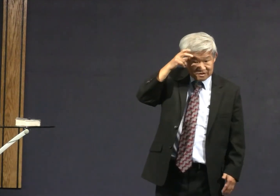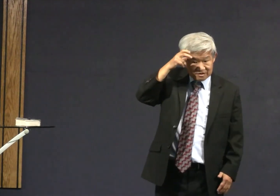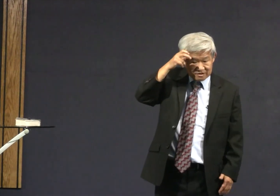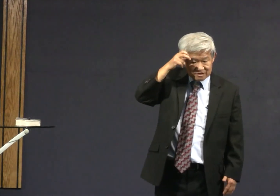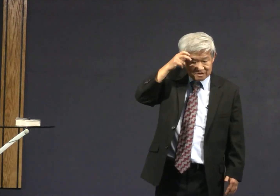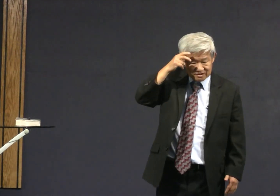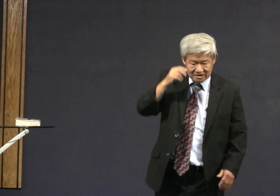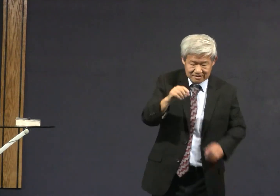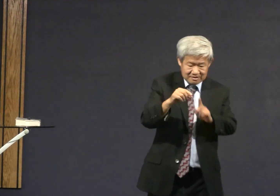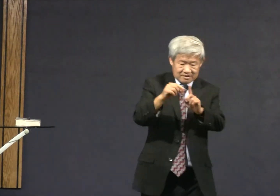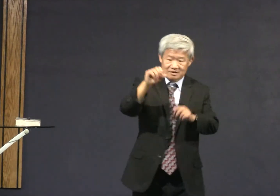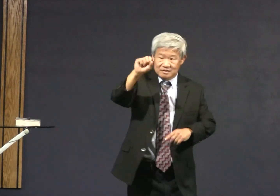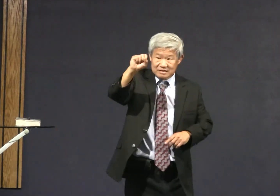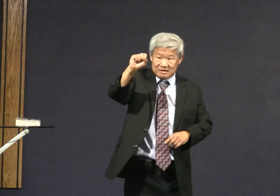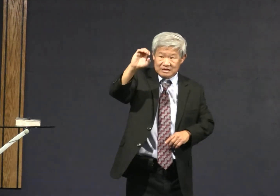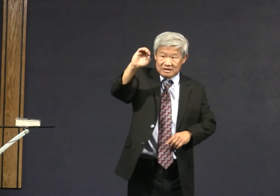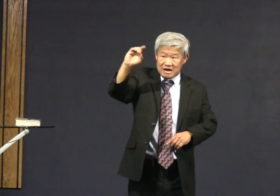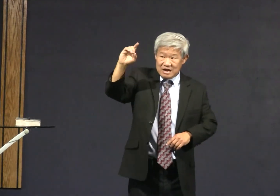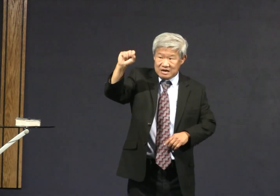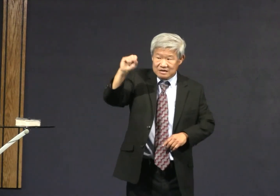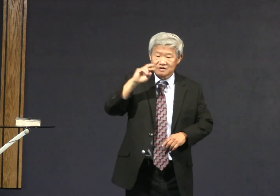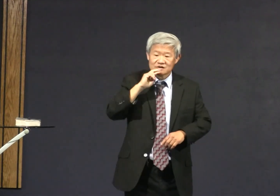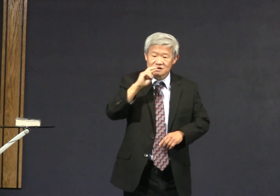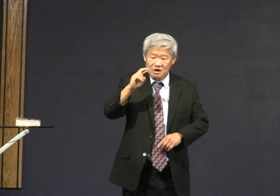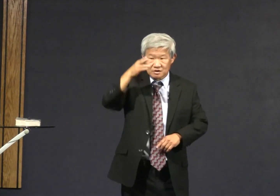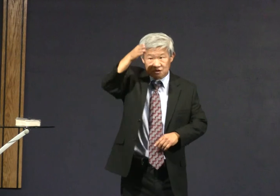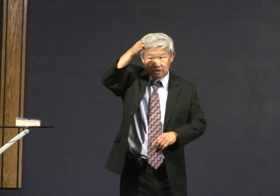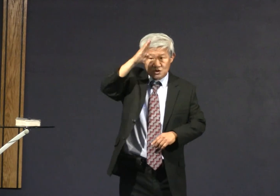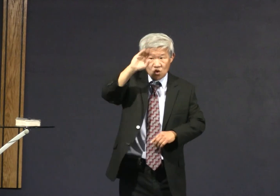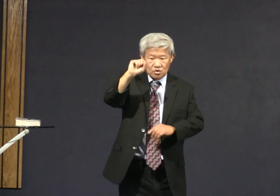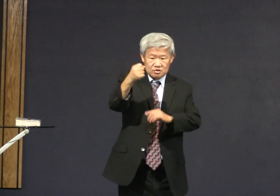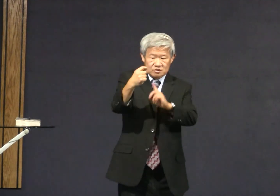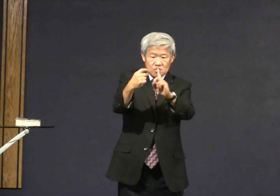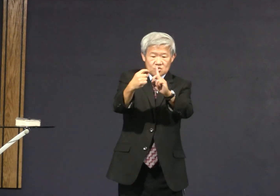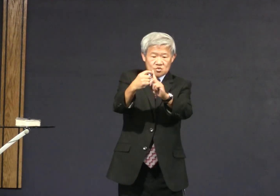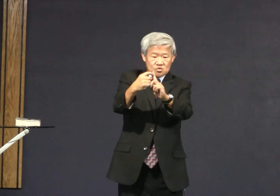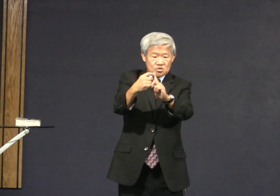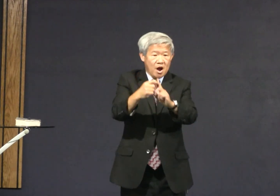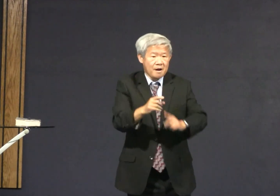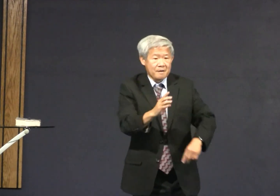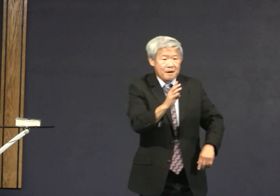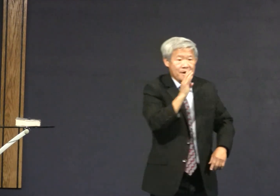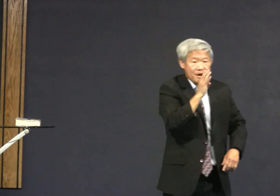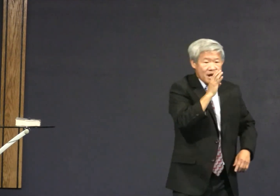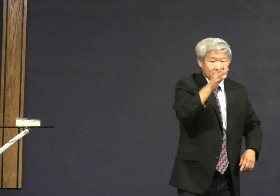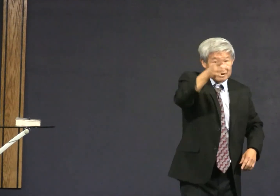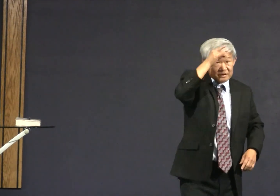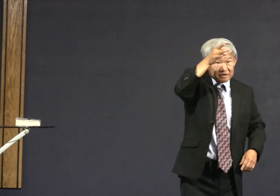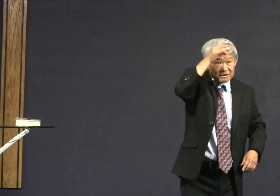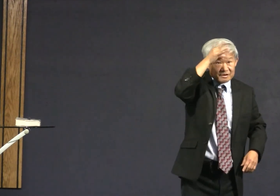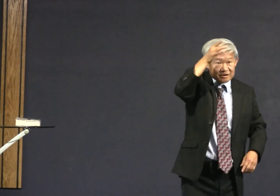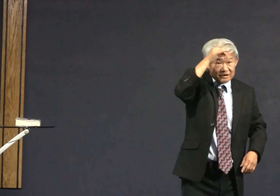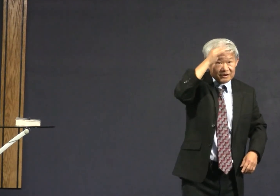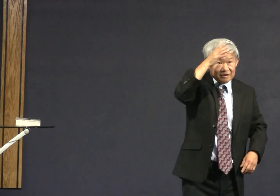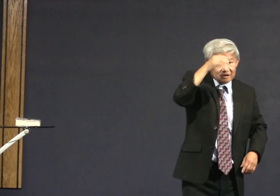the birds are a picture of Satan the seeds are God's words so